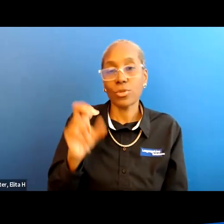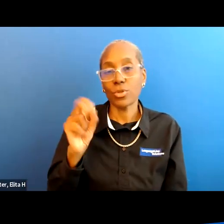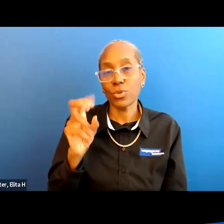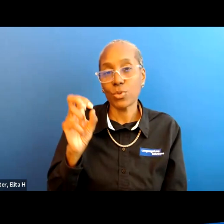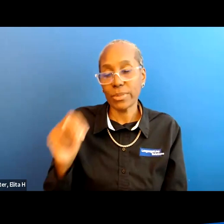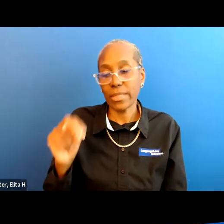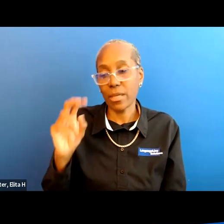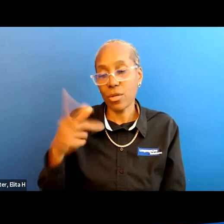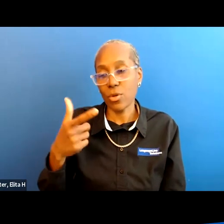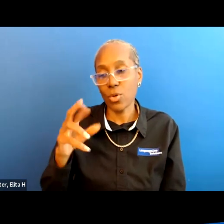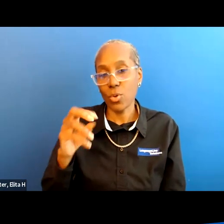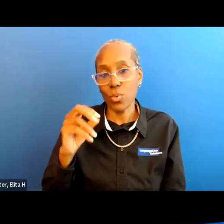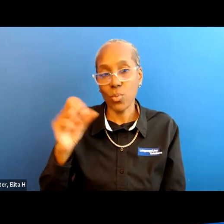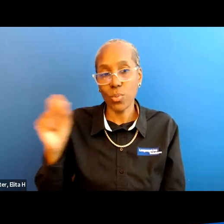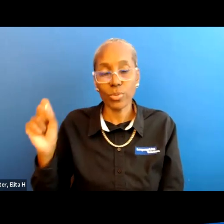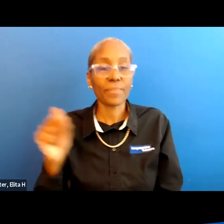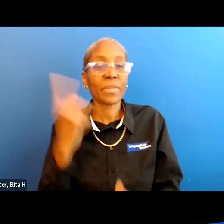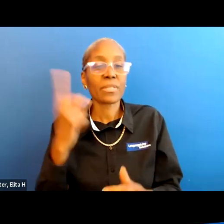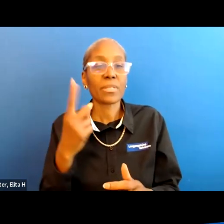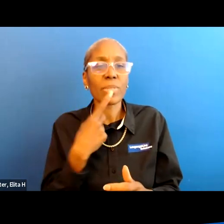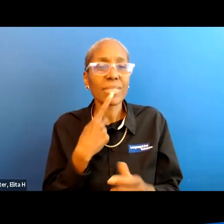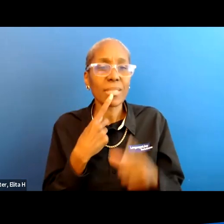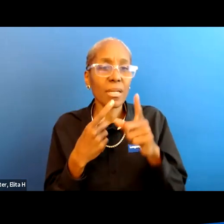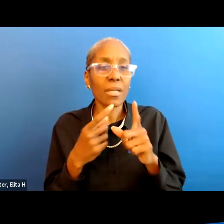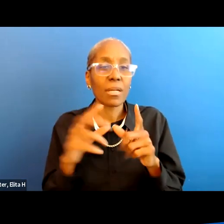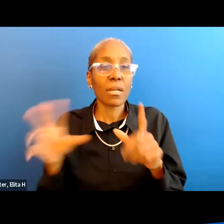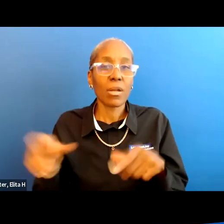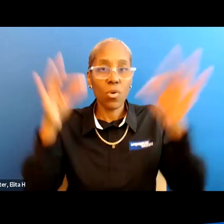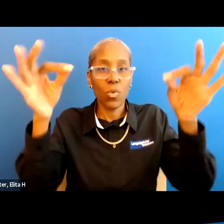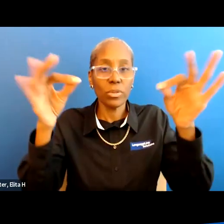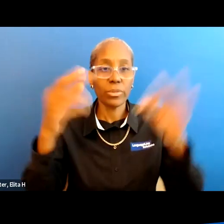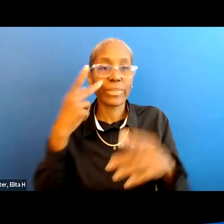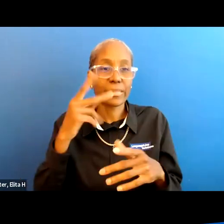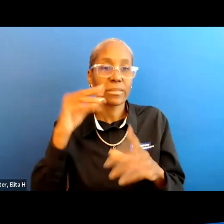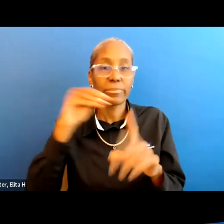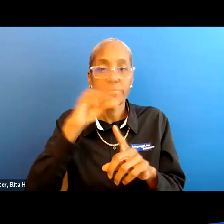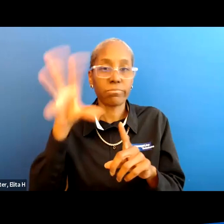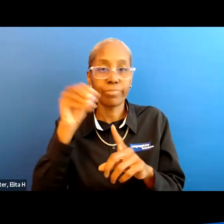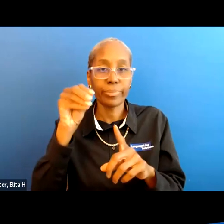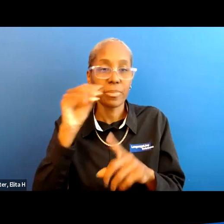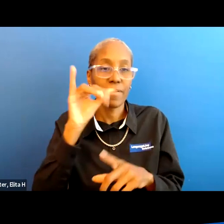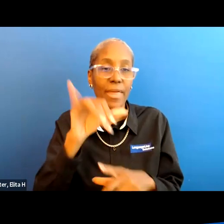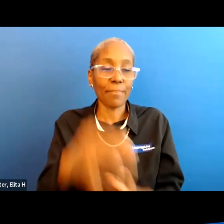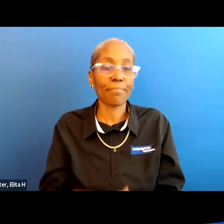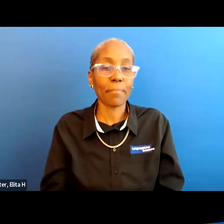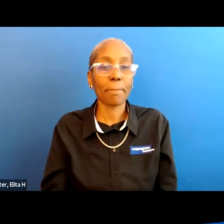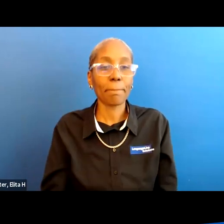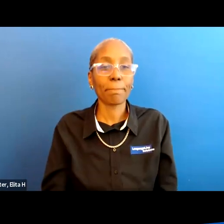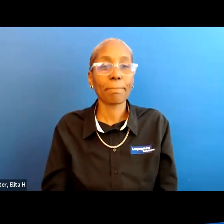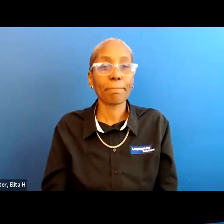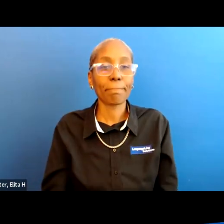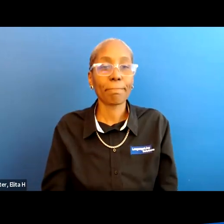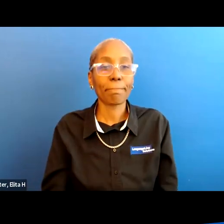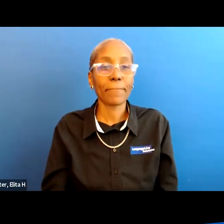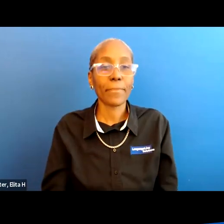hospital now somebody said hold this up so we can get a screenshot of the how you can